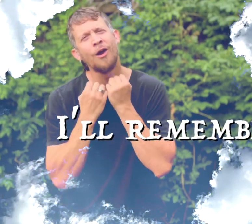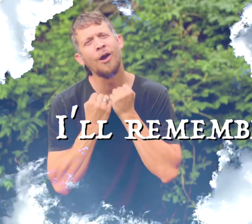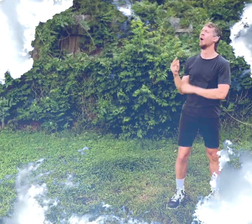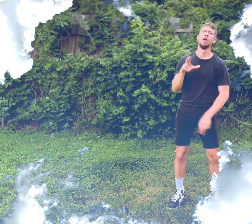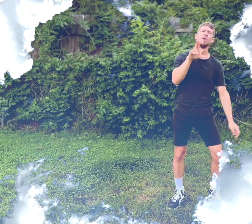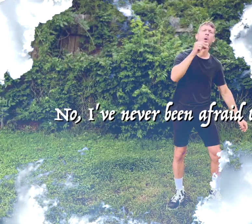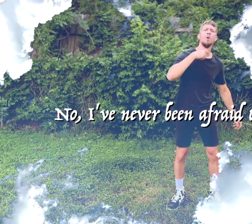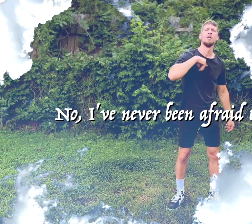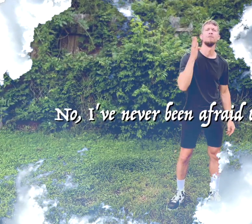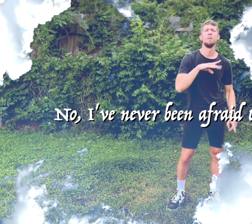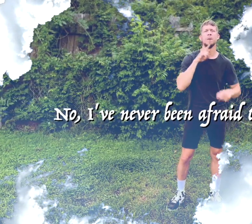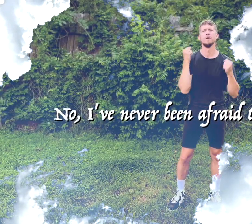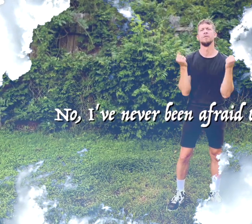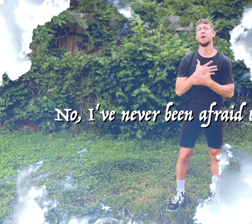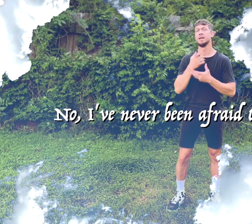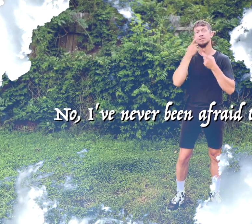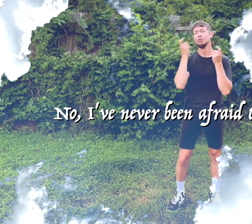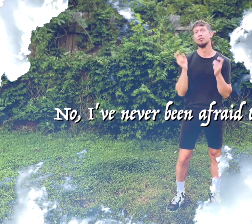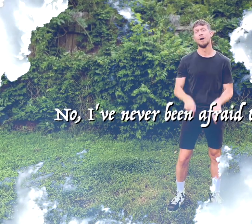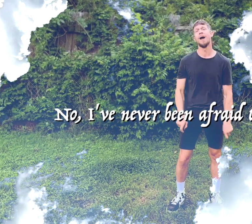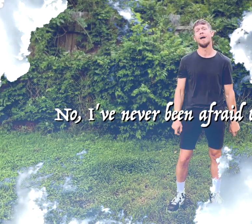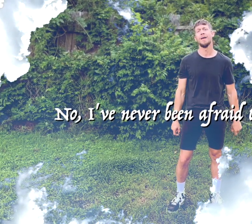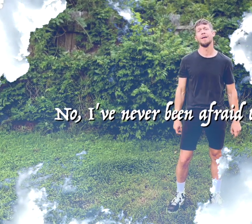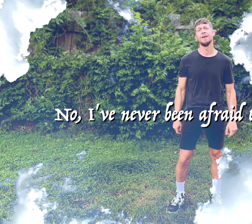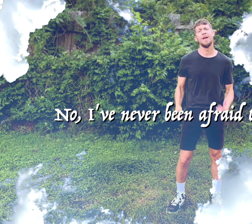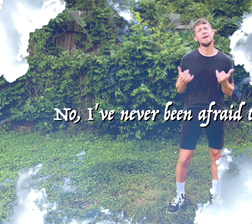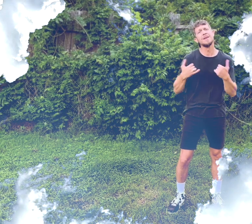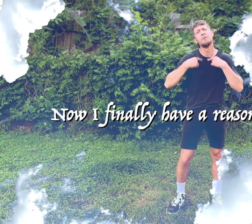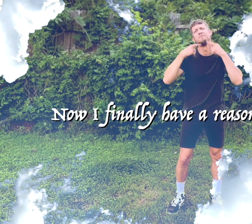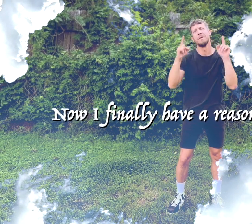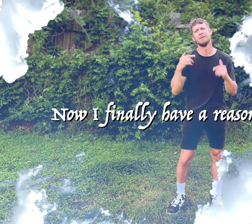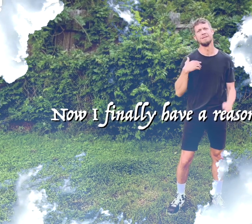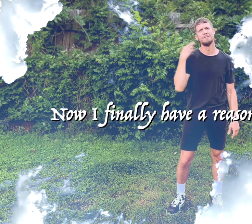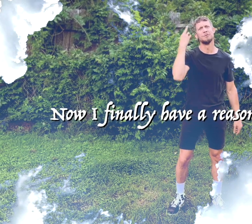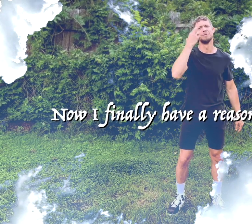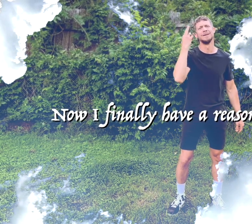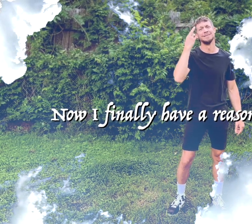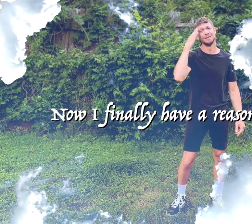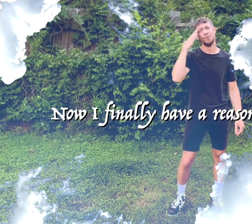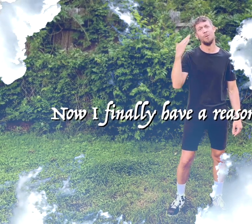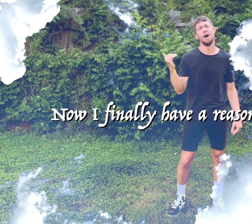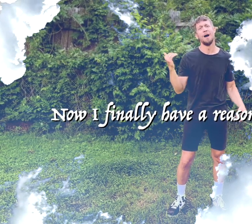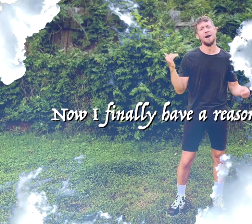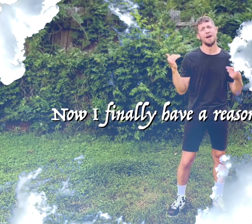Now I've never been afraid to cry Now I finally have a reason why